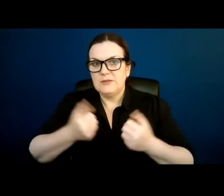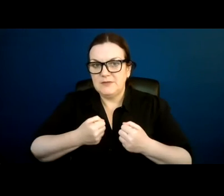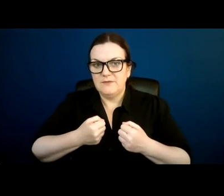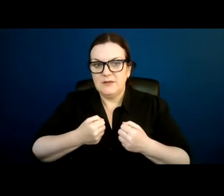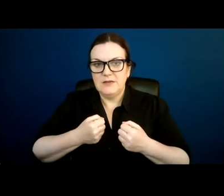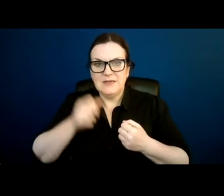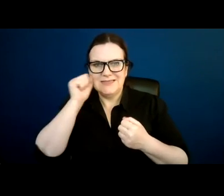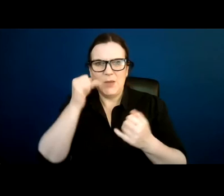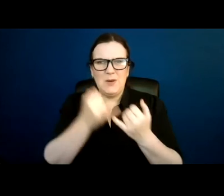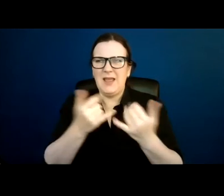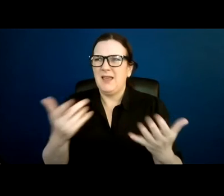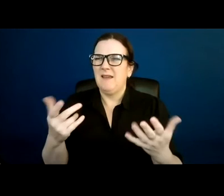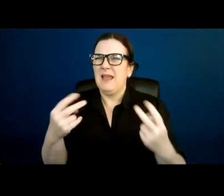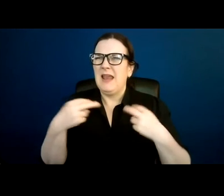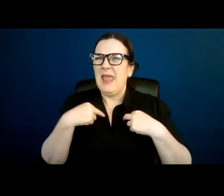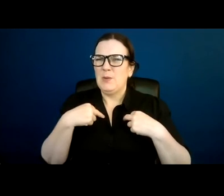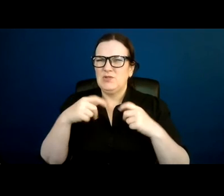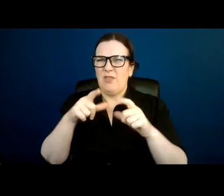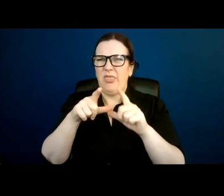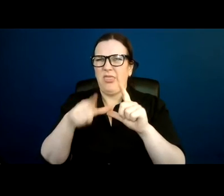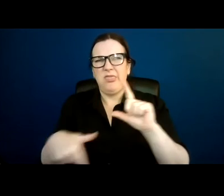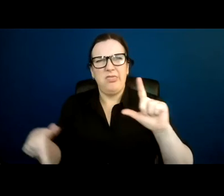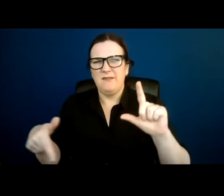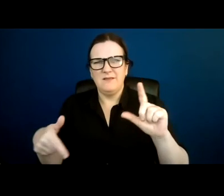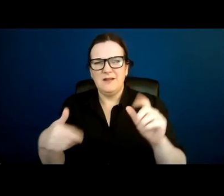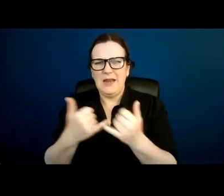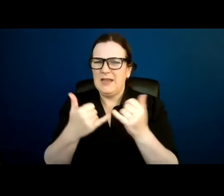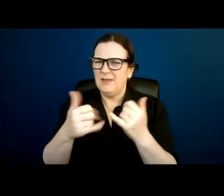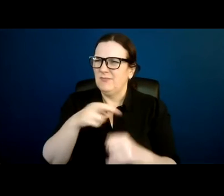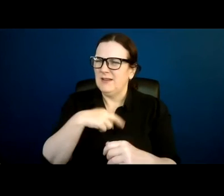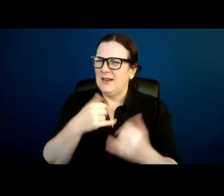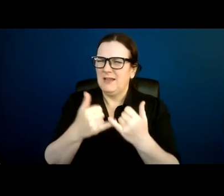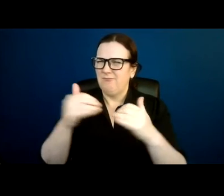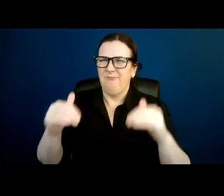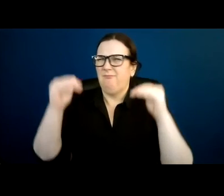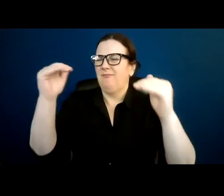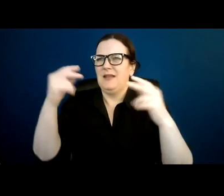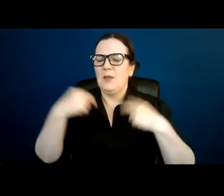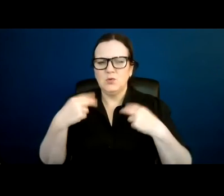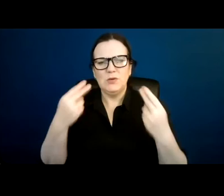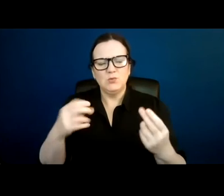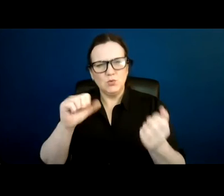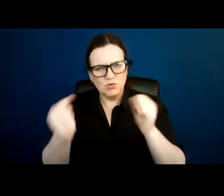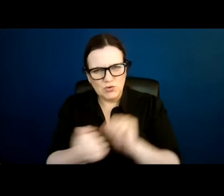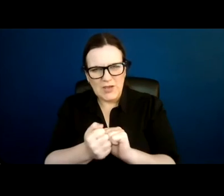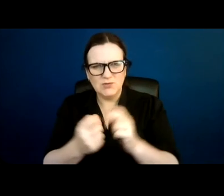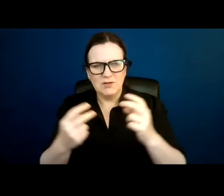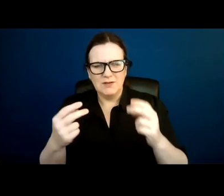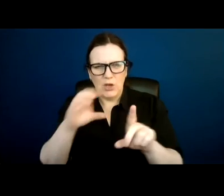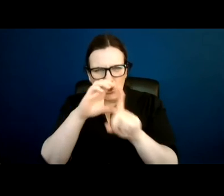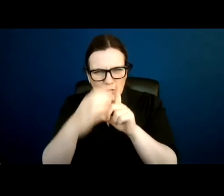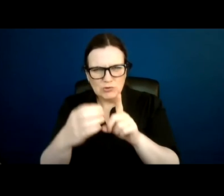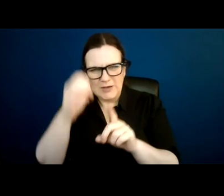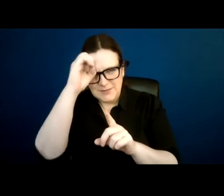jargony. It's why I say that we need to change culture and expectations and speak with rather than